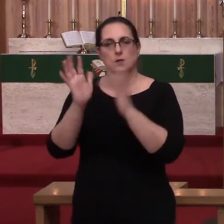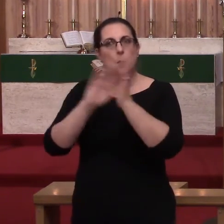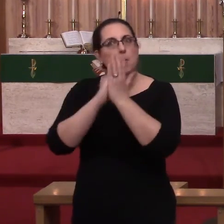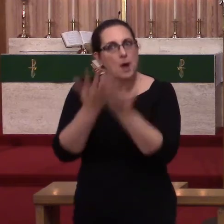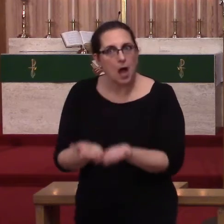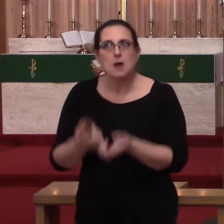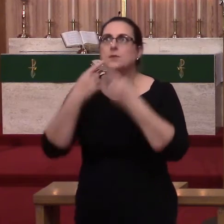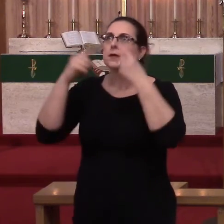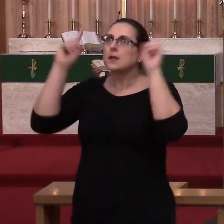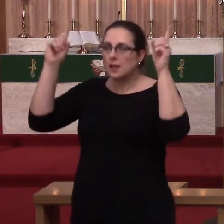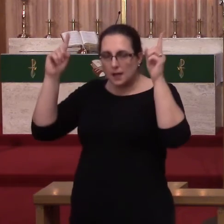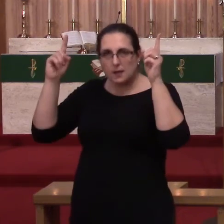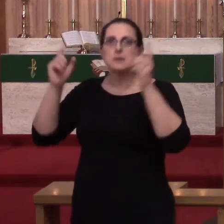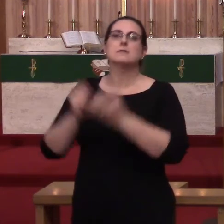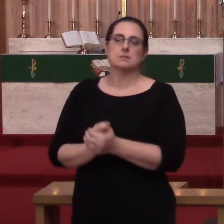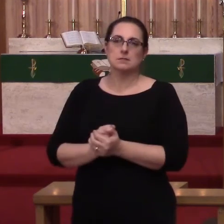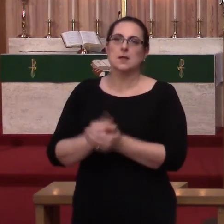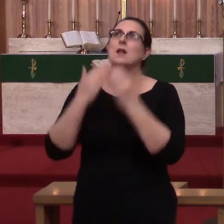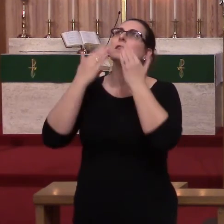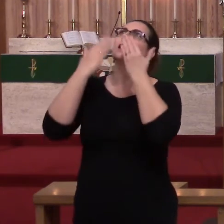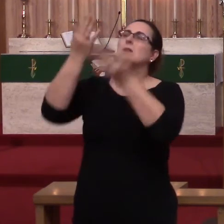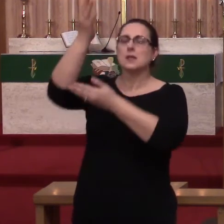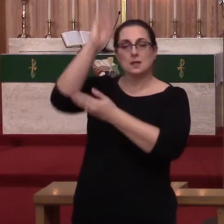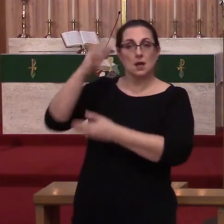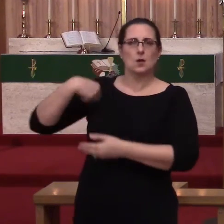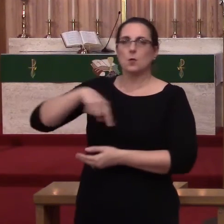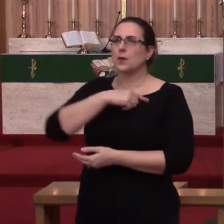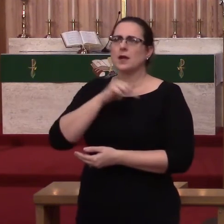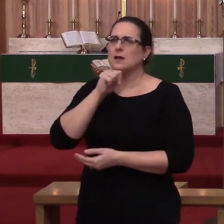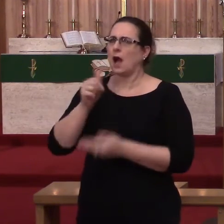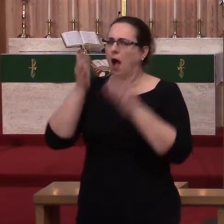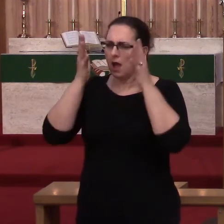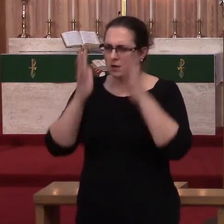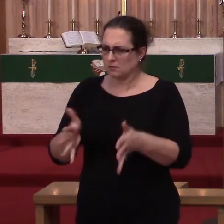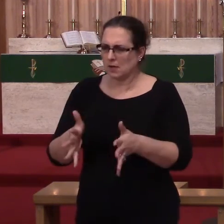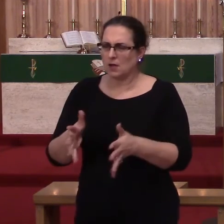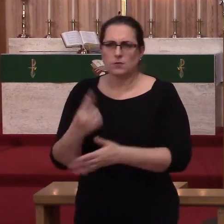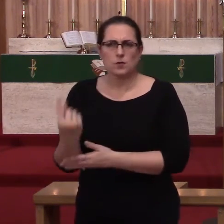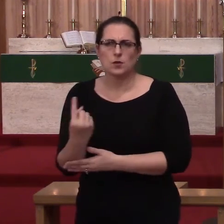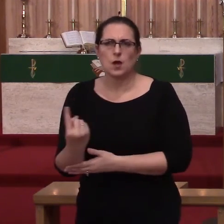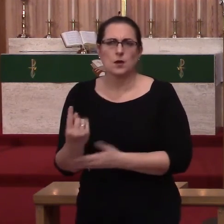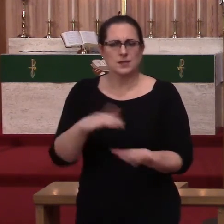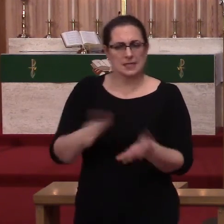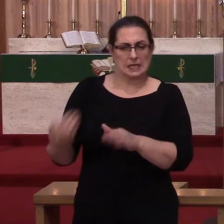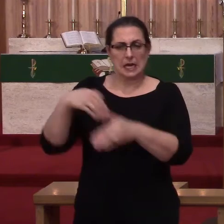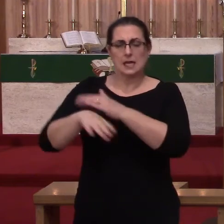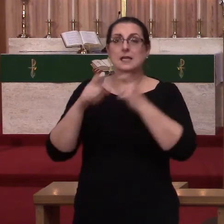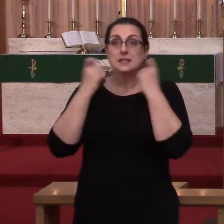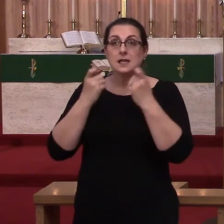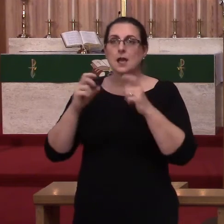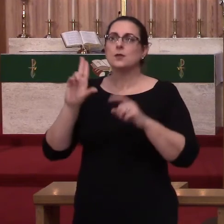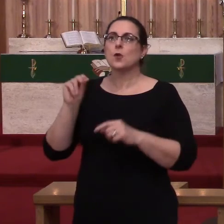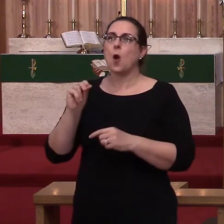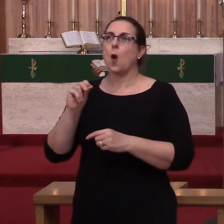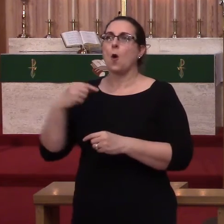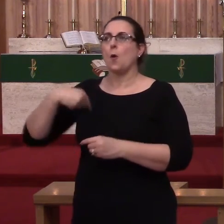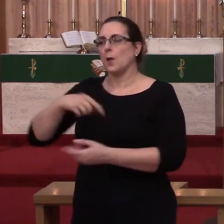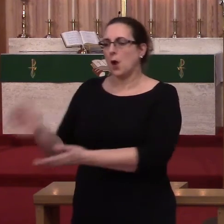us. Thanks be to God that we are not left alone to die in our sins, but rather that we are brought to life by the Holy